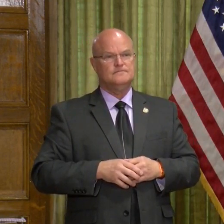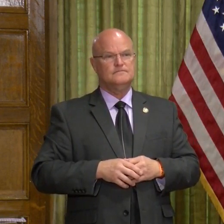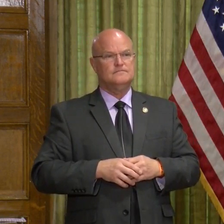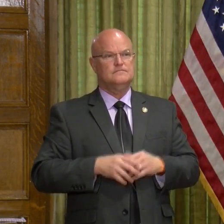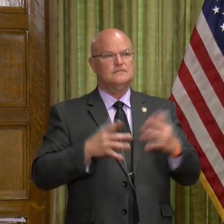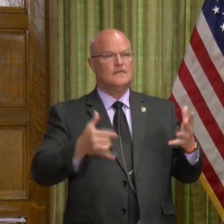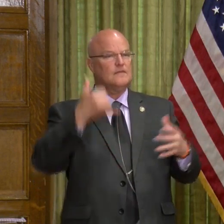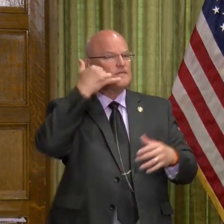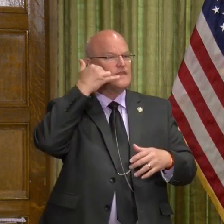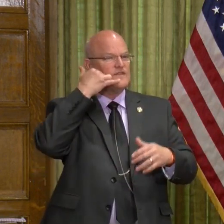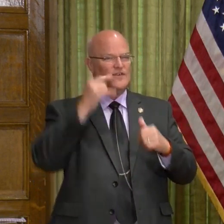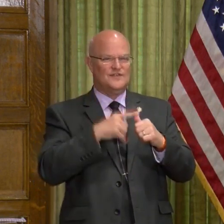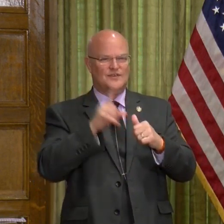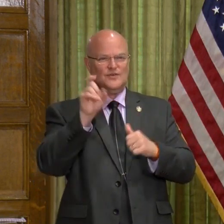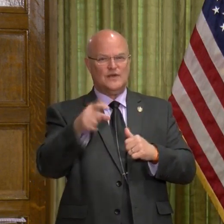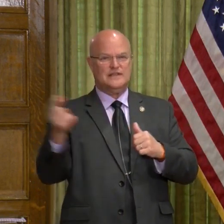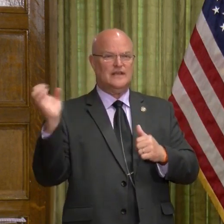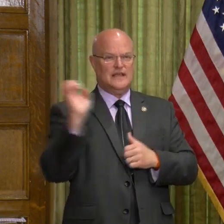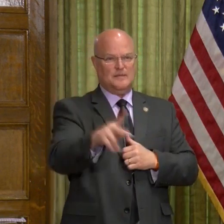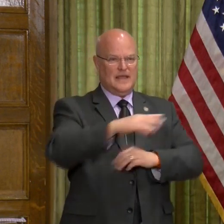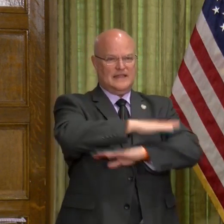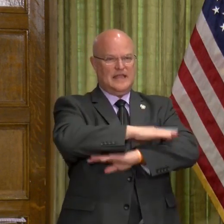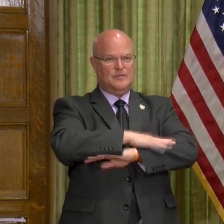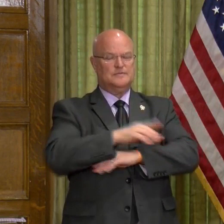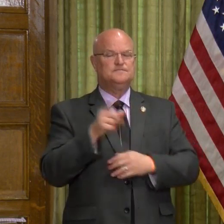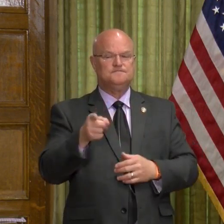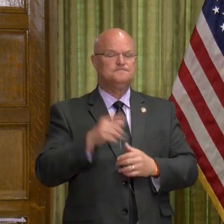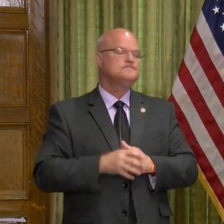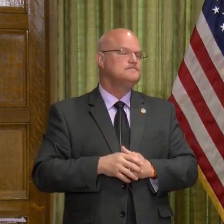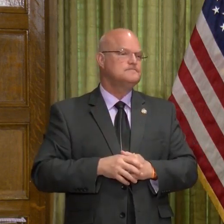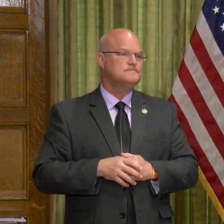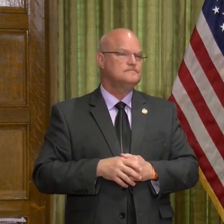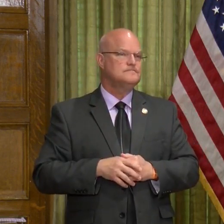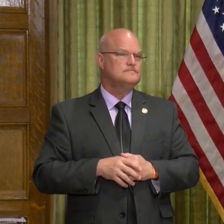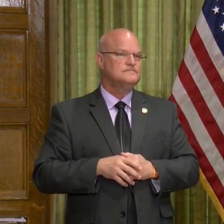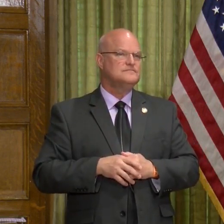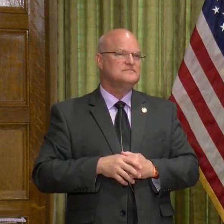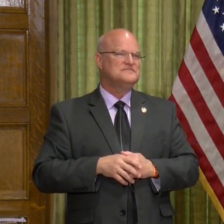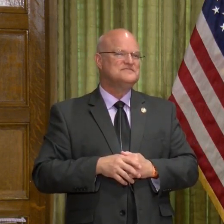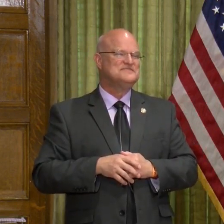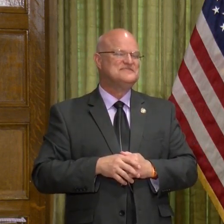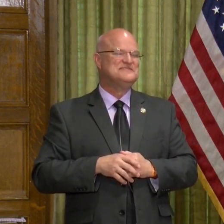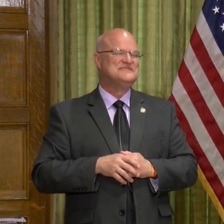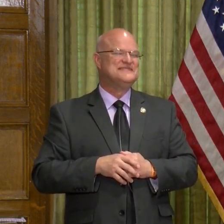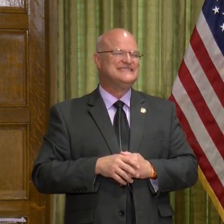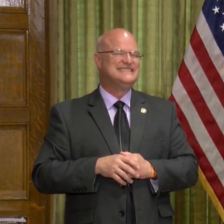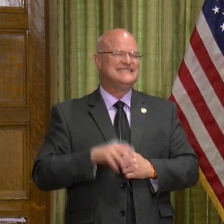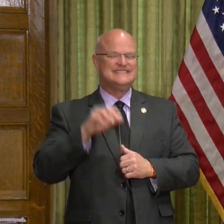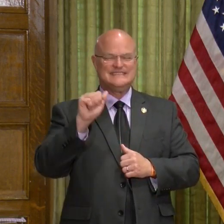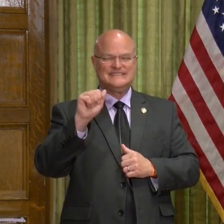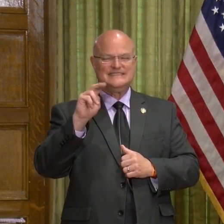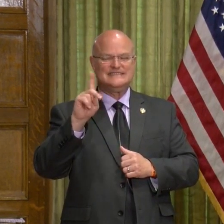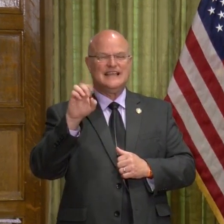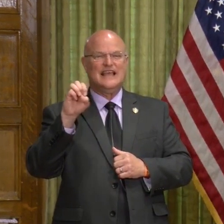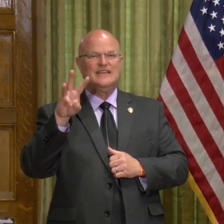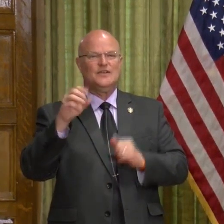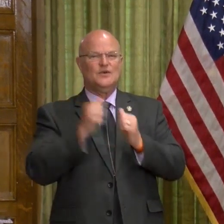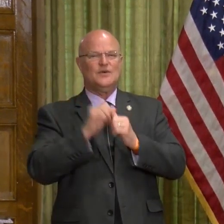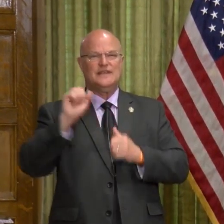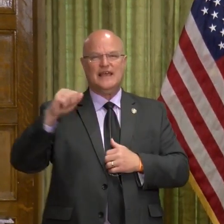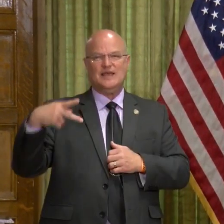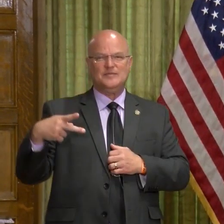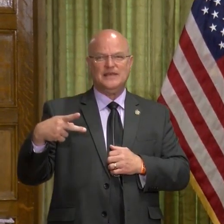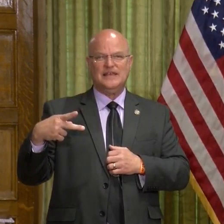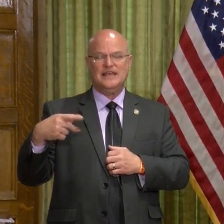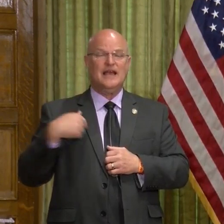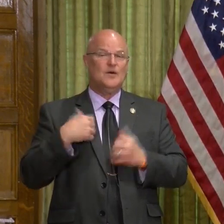Let's go remotely for a question, and we'll come back to the table. Thank I'm going to be with AP. I